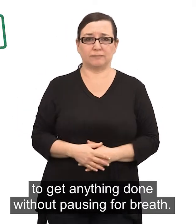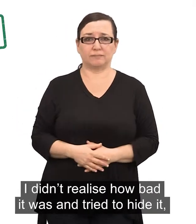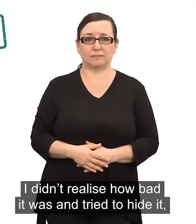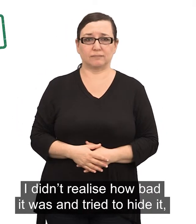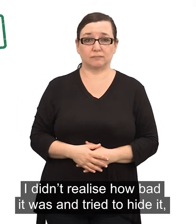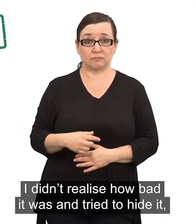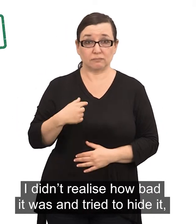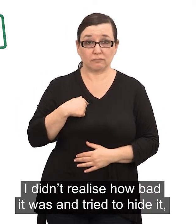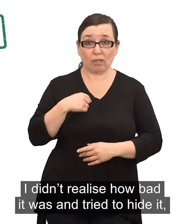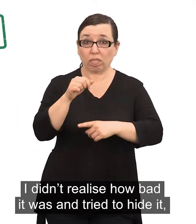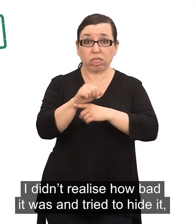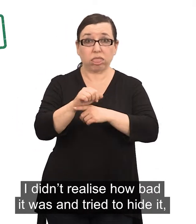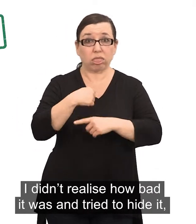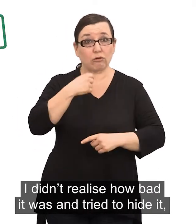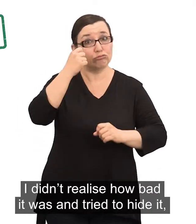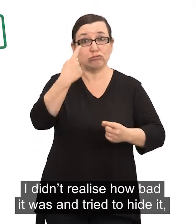realise how bad it was and tried to hide it.